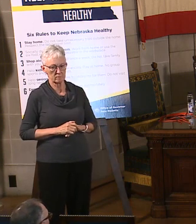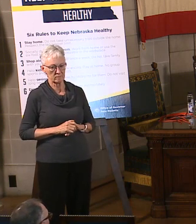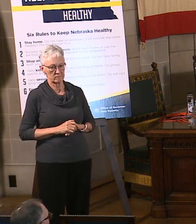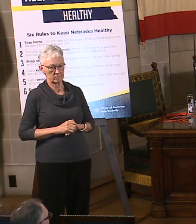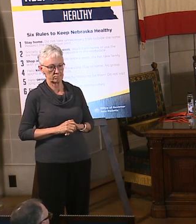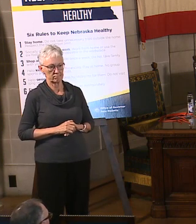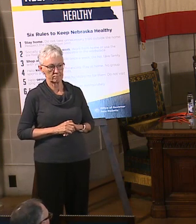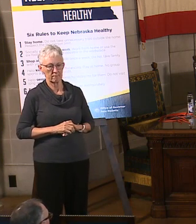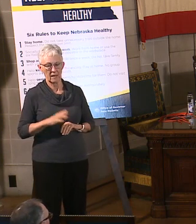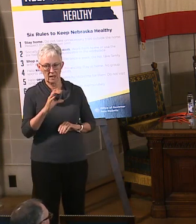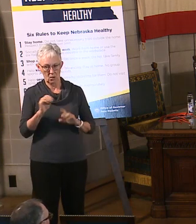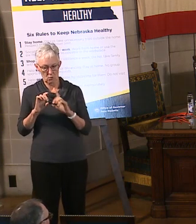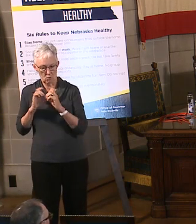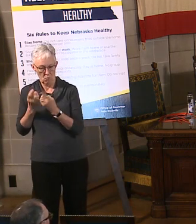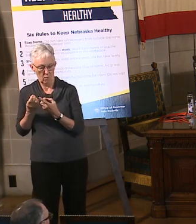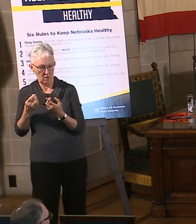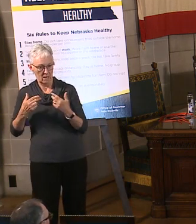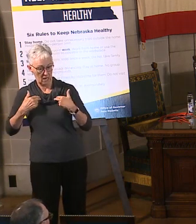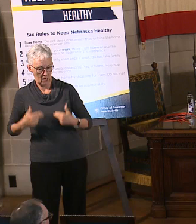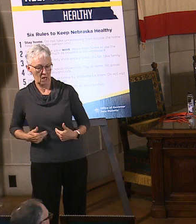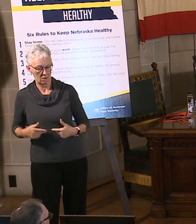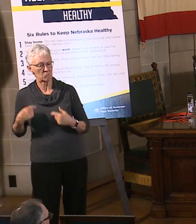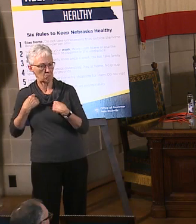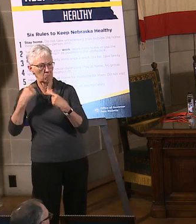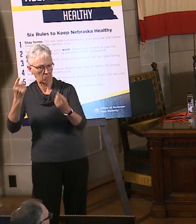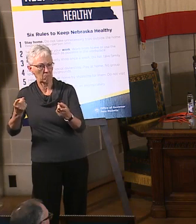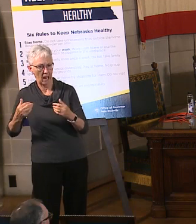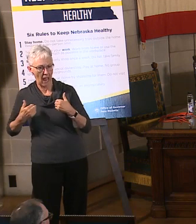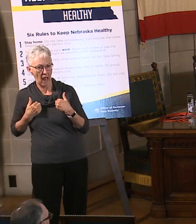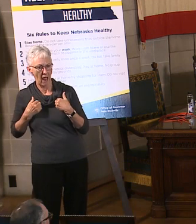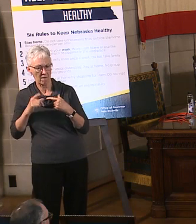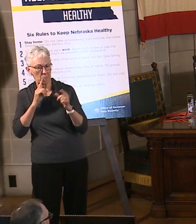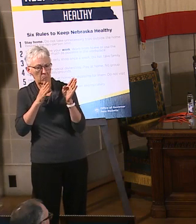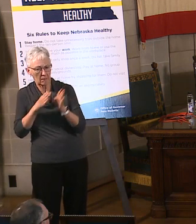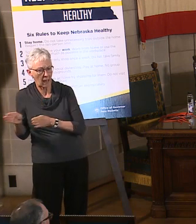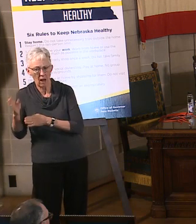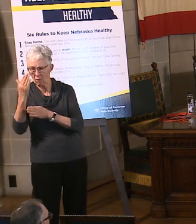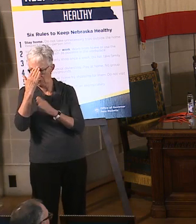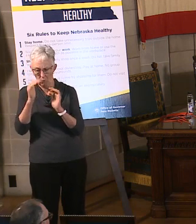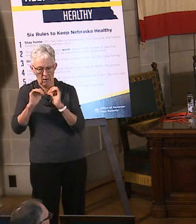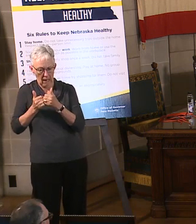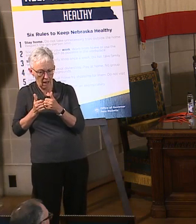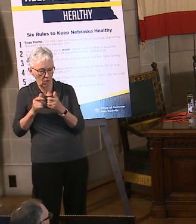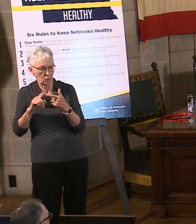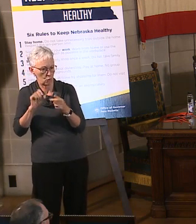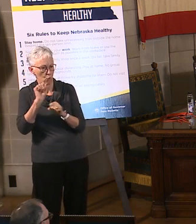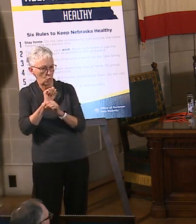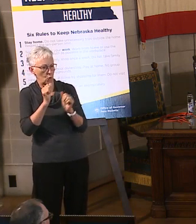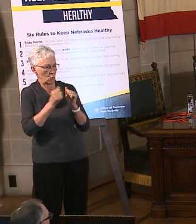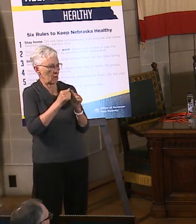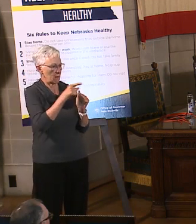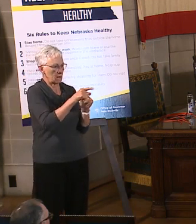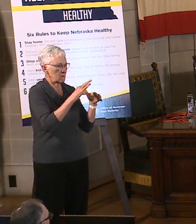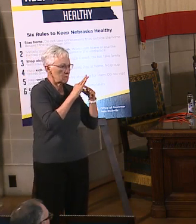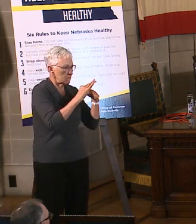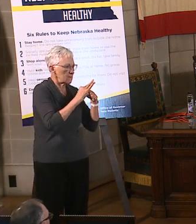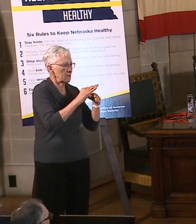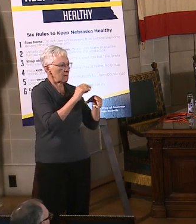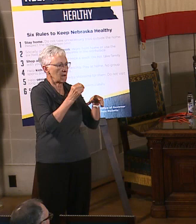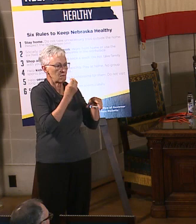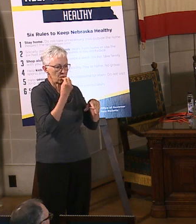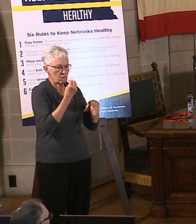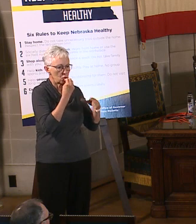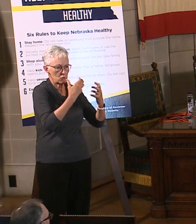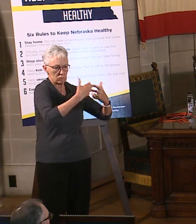how to deal with these sort of things. But again, we've got plans in place to be able to manage that population. So a lot of our folks, we